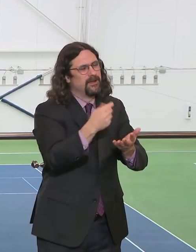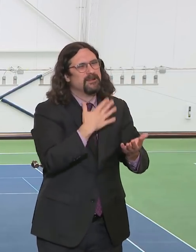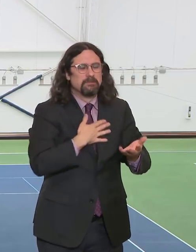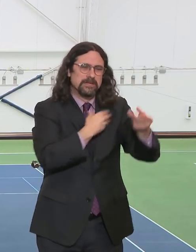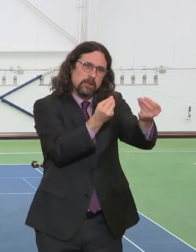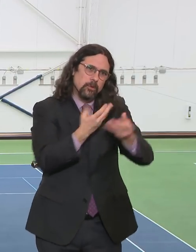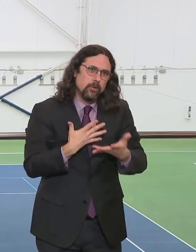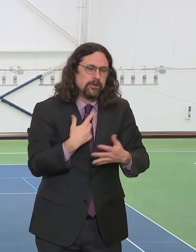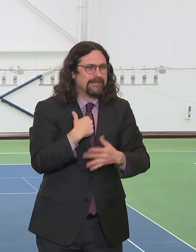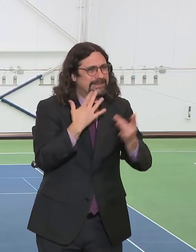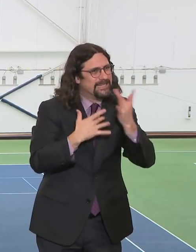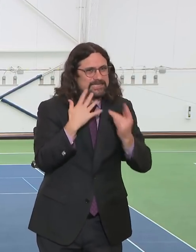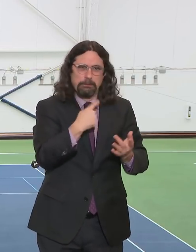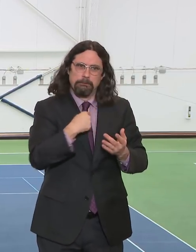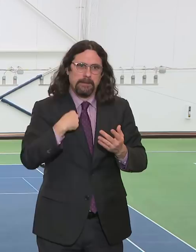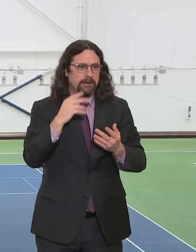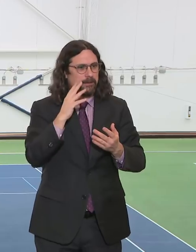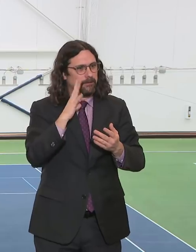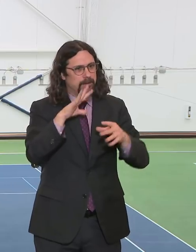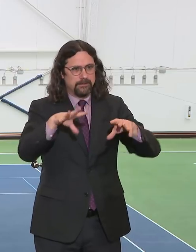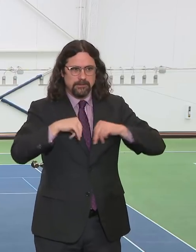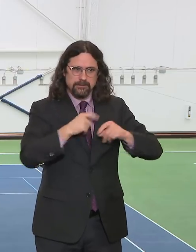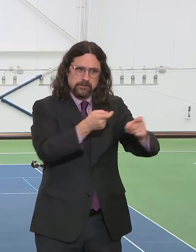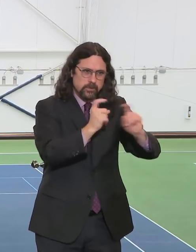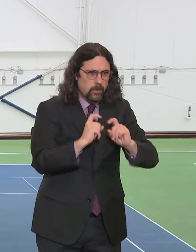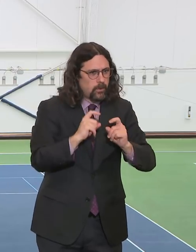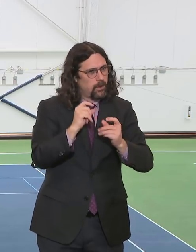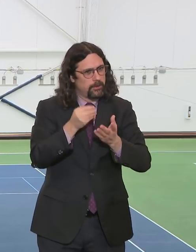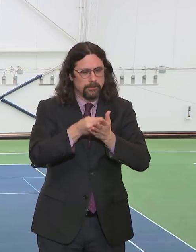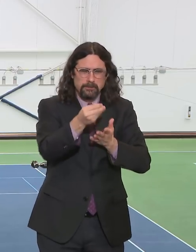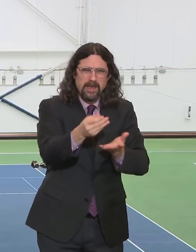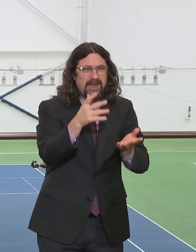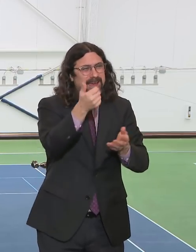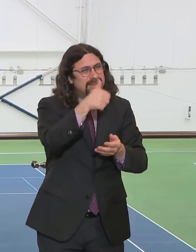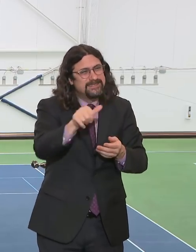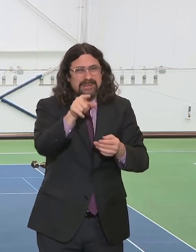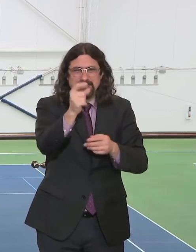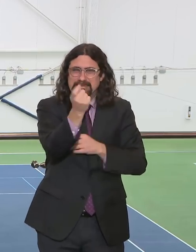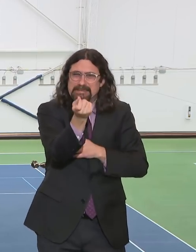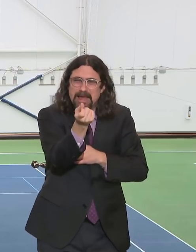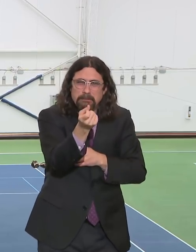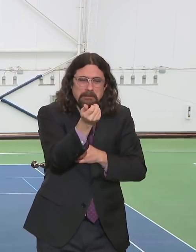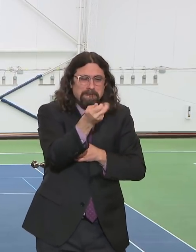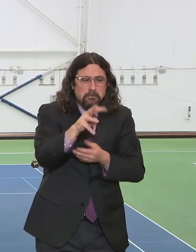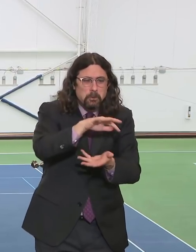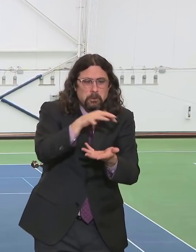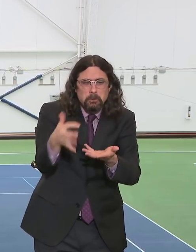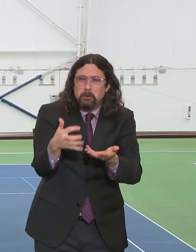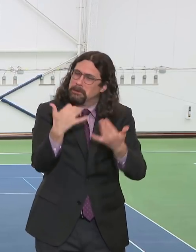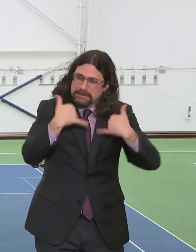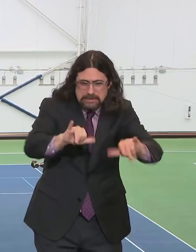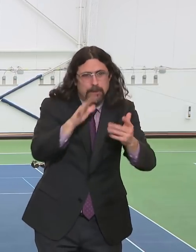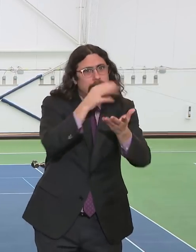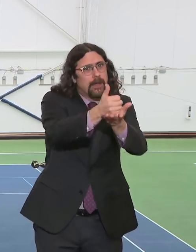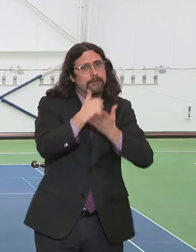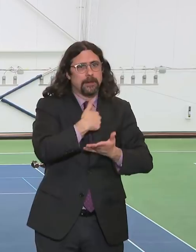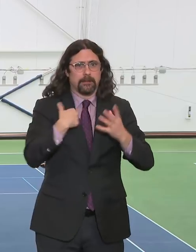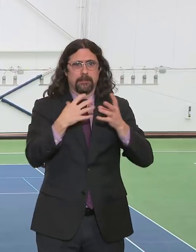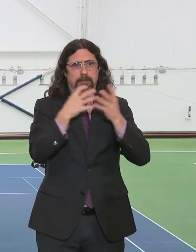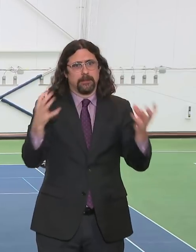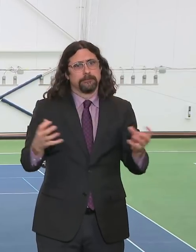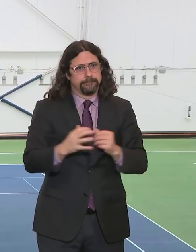every bit helps. Go to nyc.gov slash help now. you can call, obviously, people from all over the country are helping New York City.